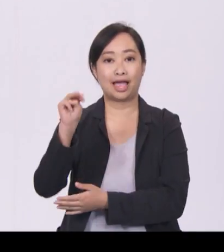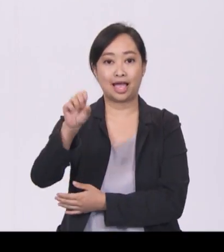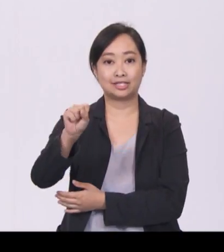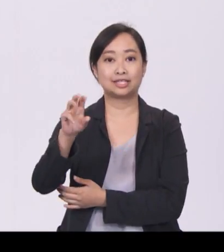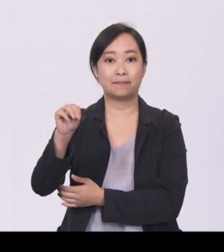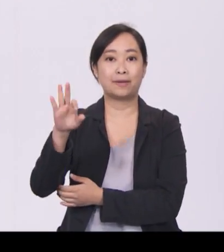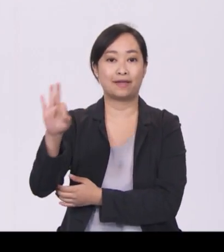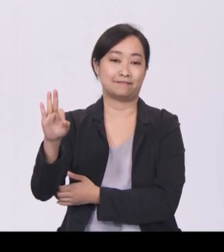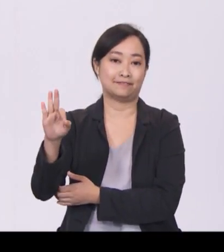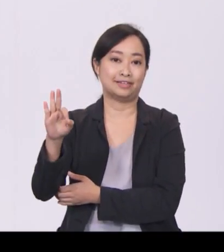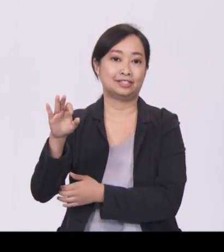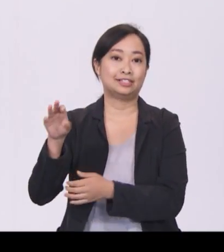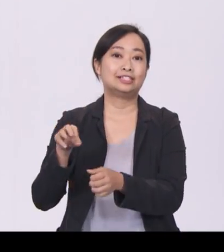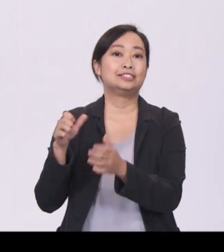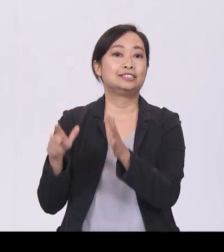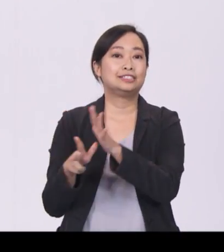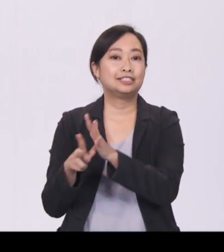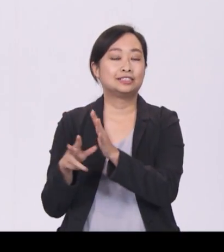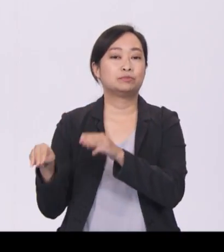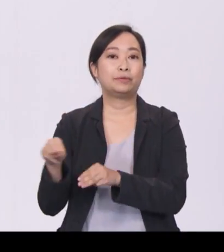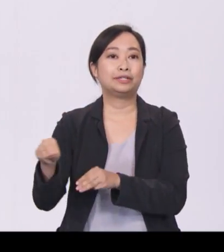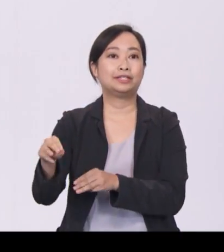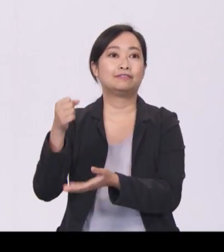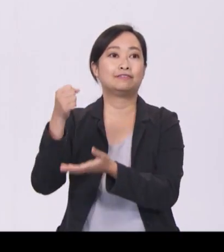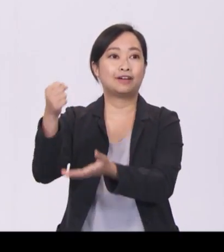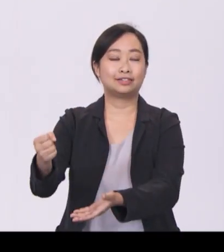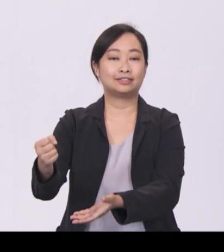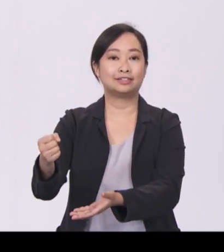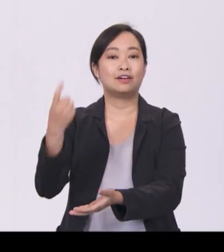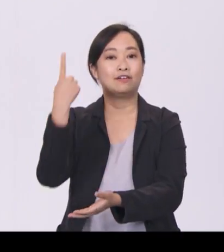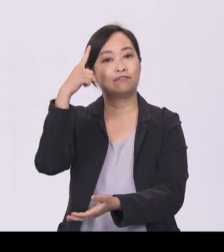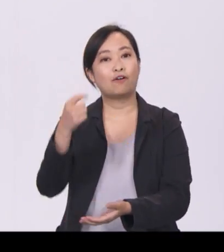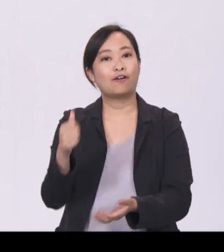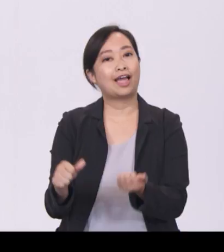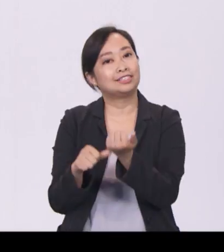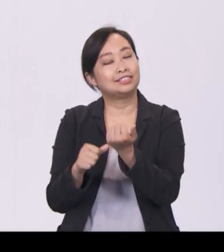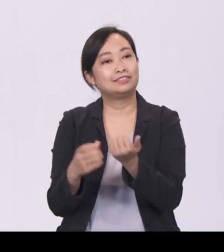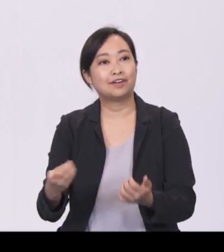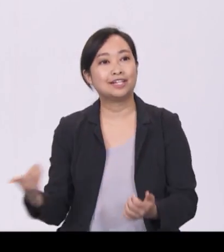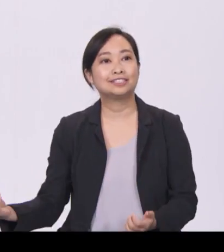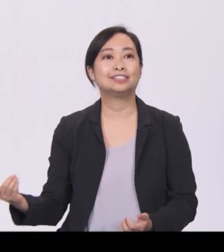which provides subsidies for assistive devices and consumables for seniors.